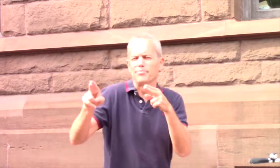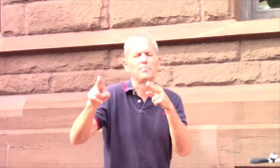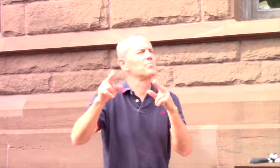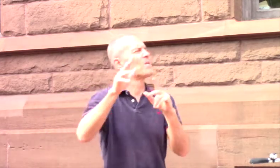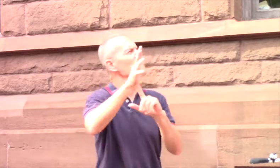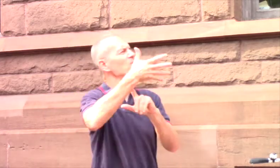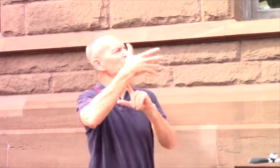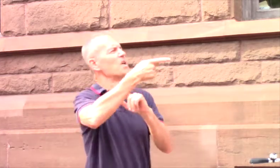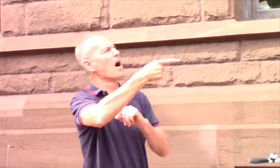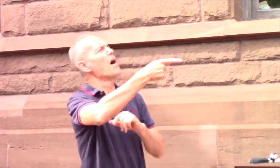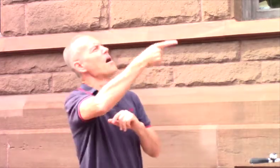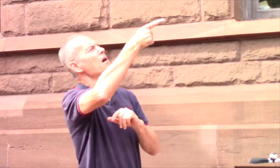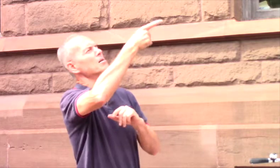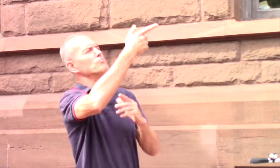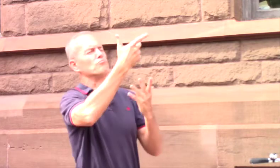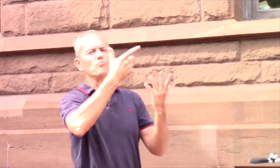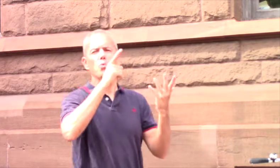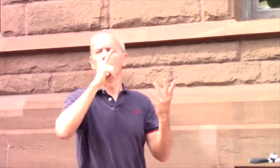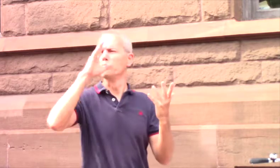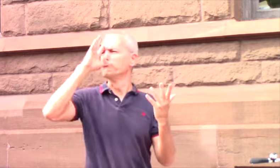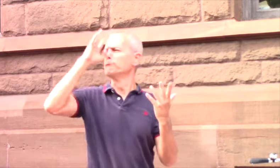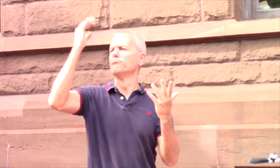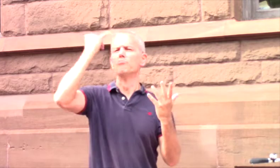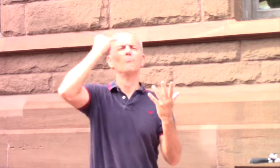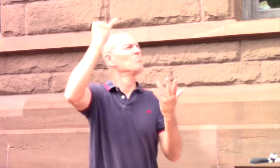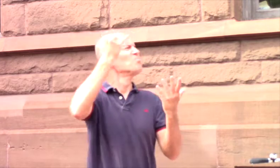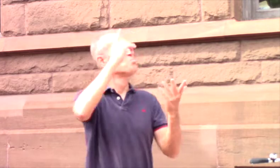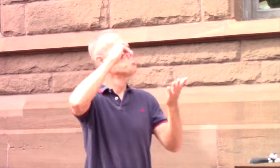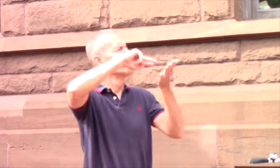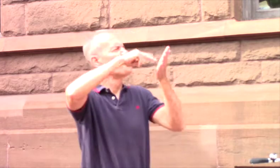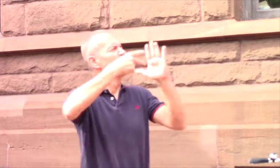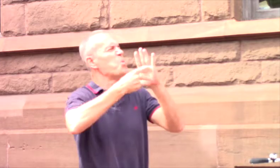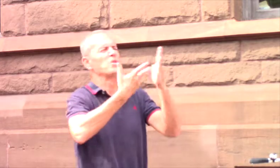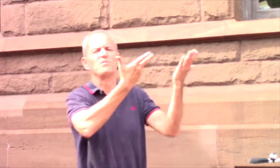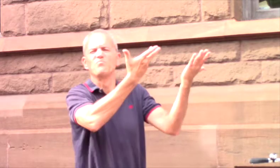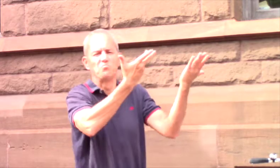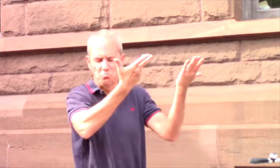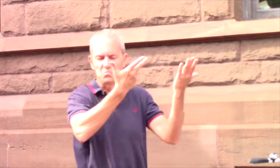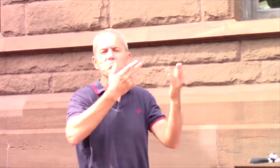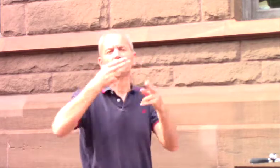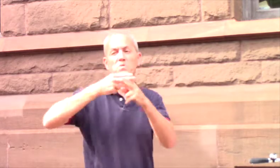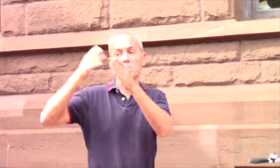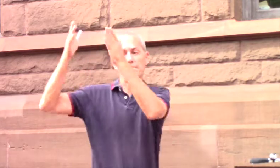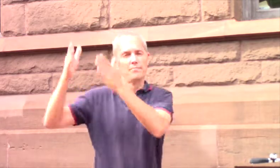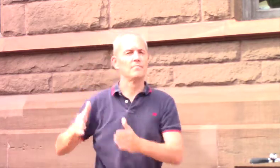to speak briefly about the flag itself. Who came up with this idea? And what is it meaning?